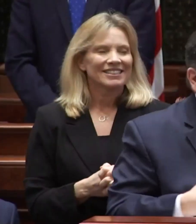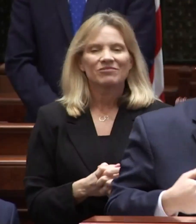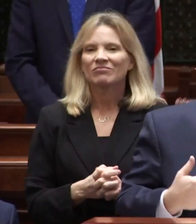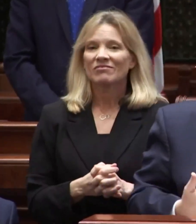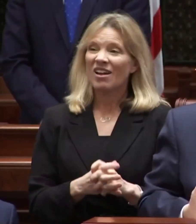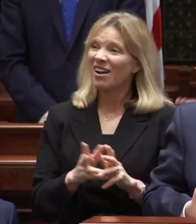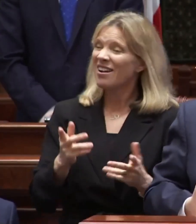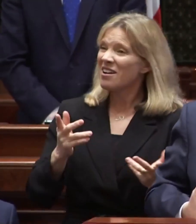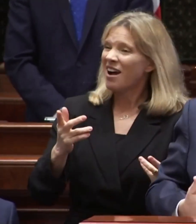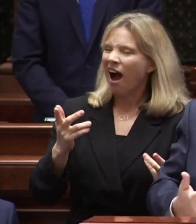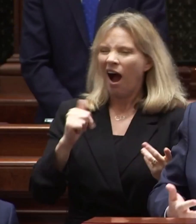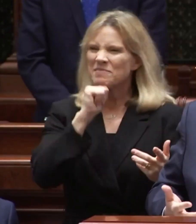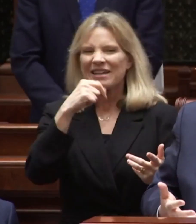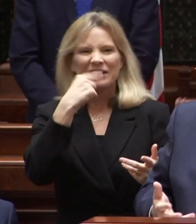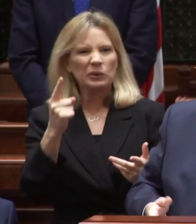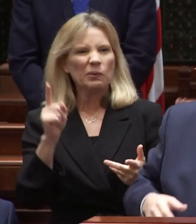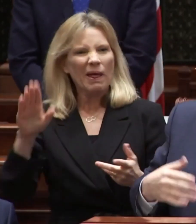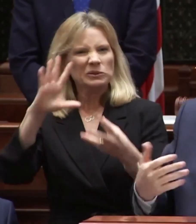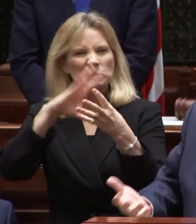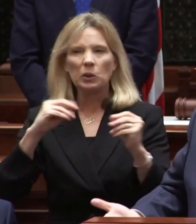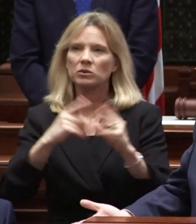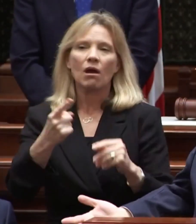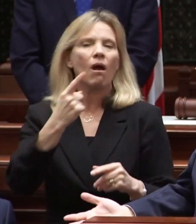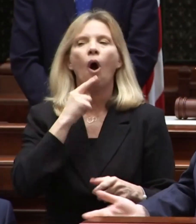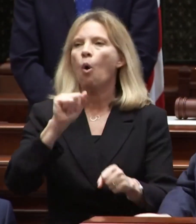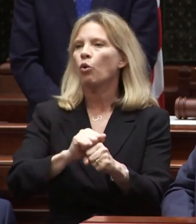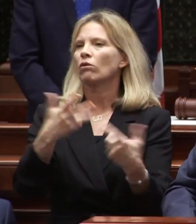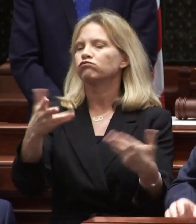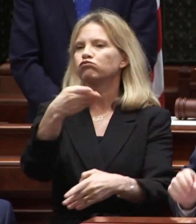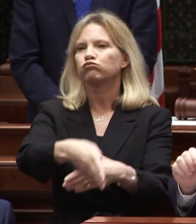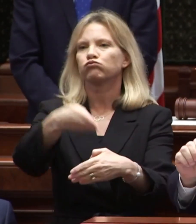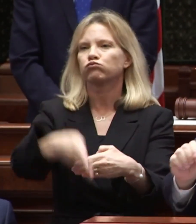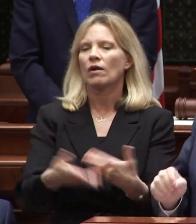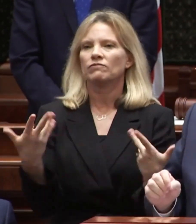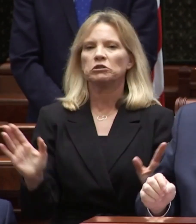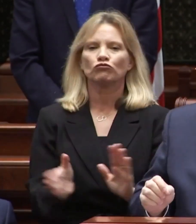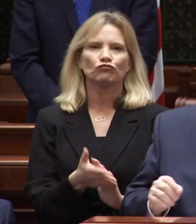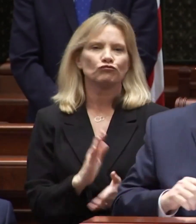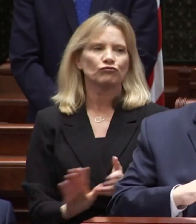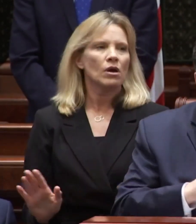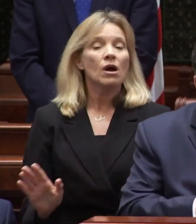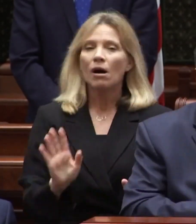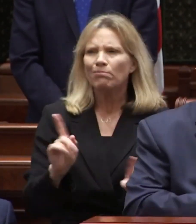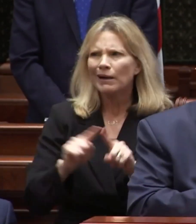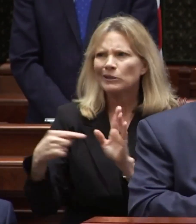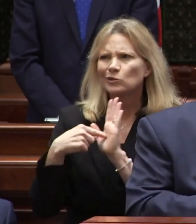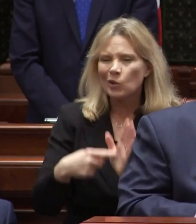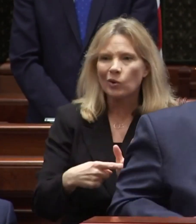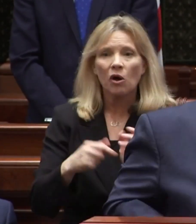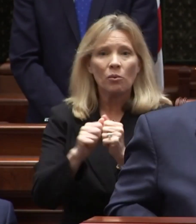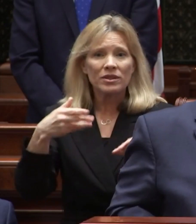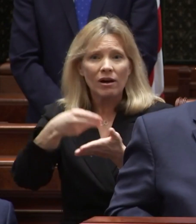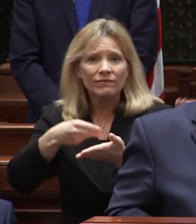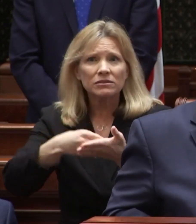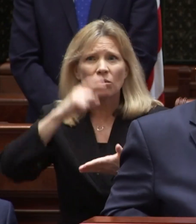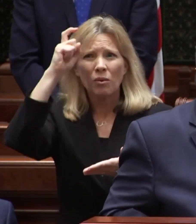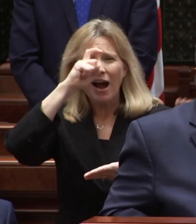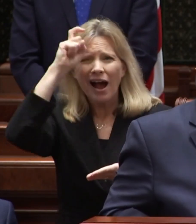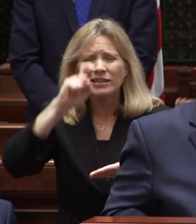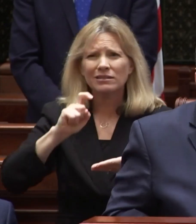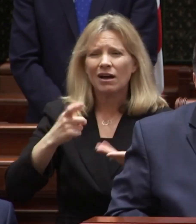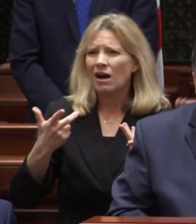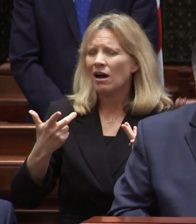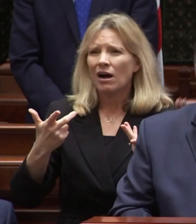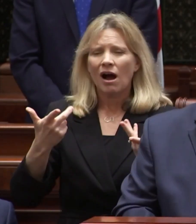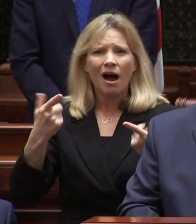now i don't tell you ann's story to say our work here is done rather it demonstrates that without fiscal responsibility we